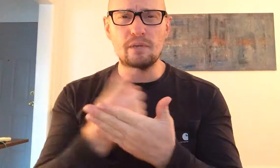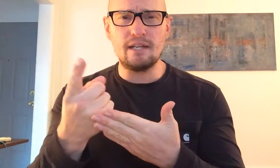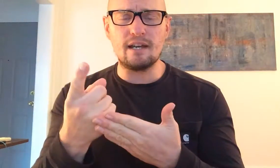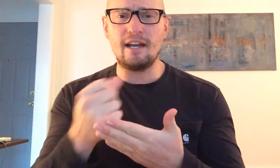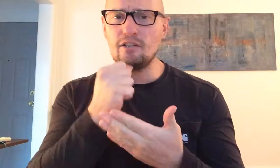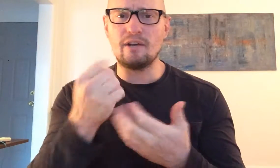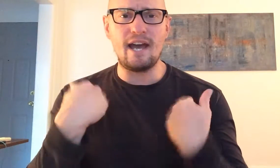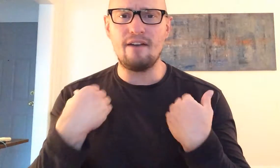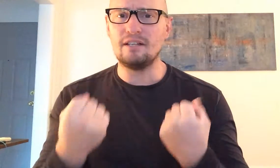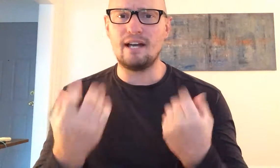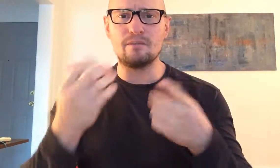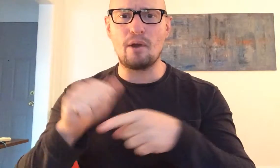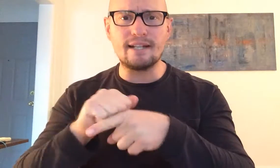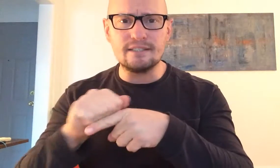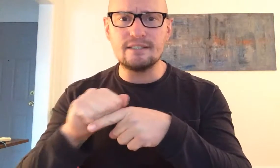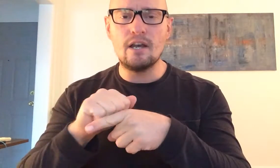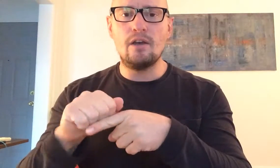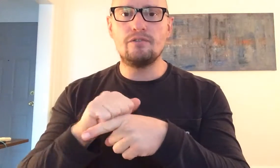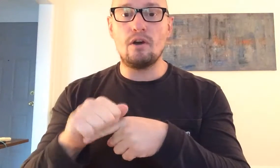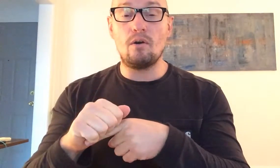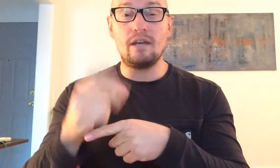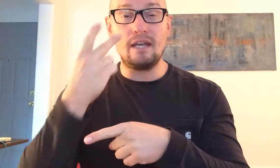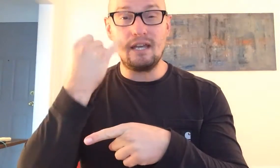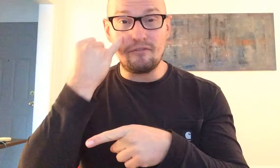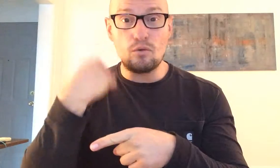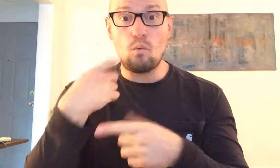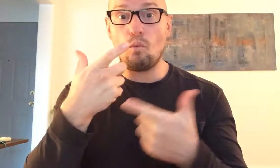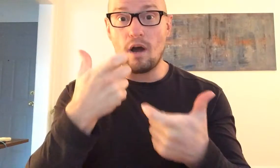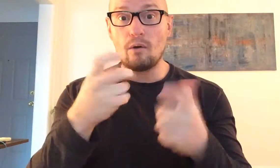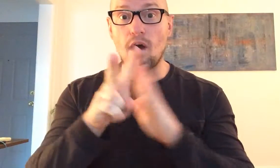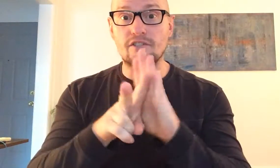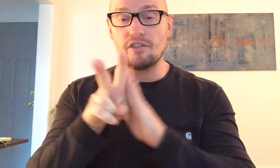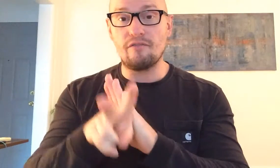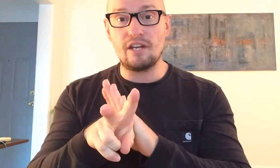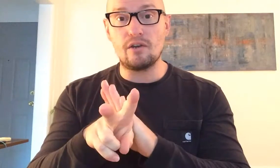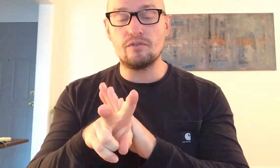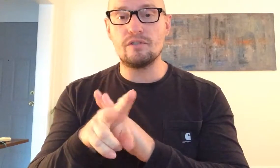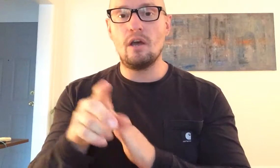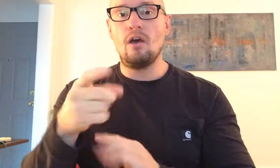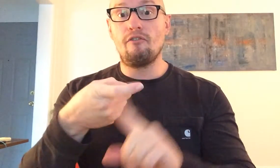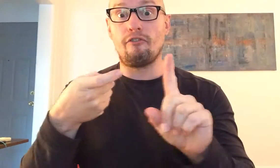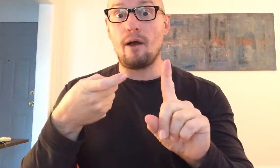week I don't have a lot to practice so if you want to watch the videos from